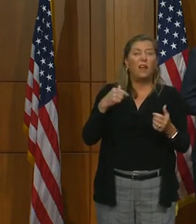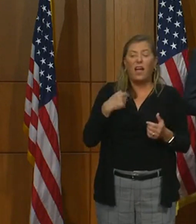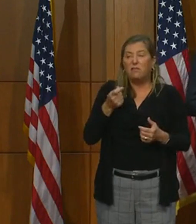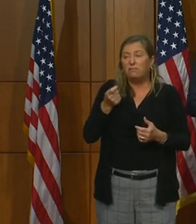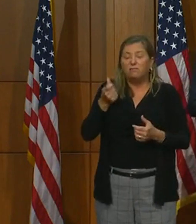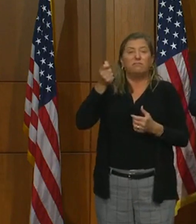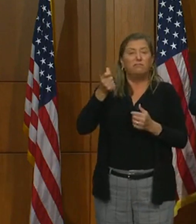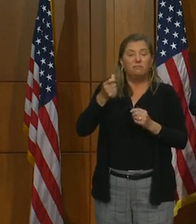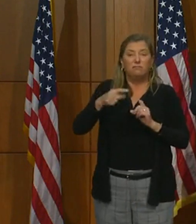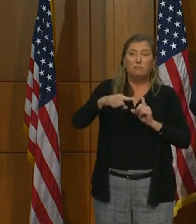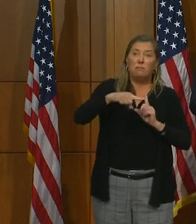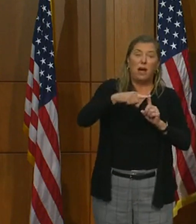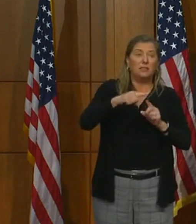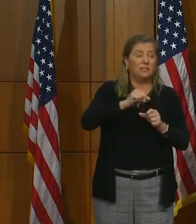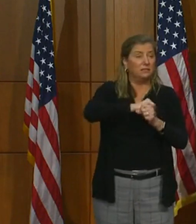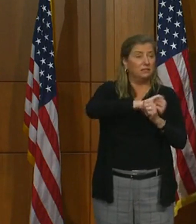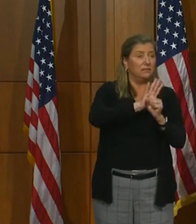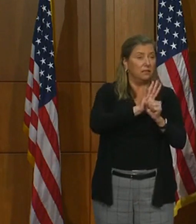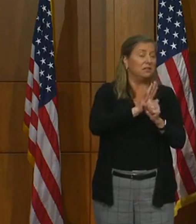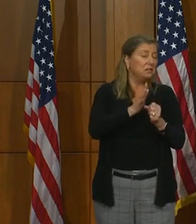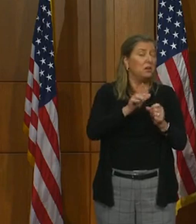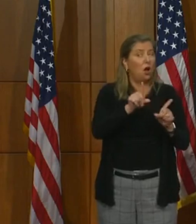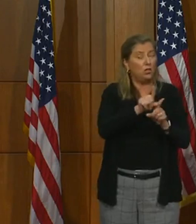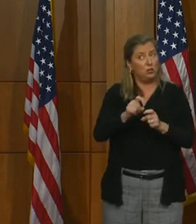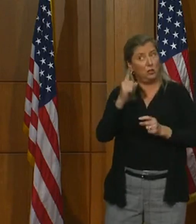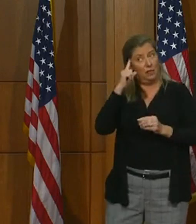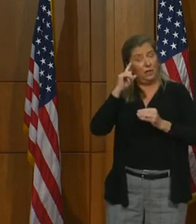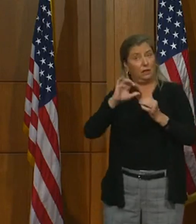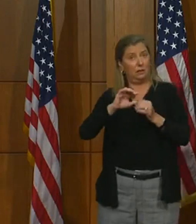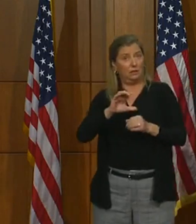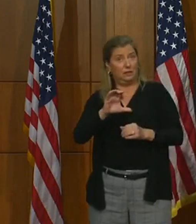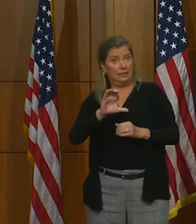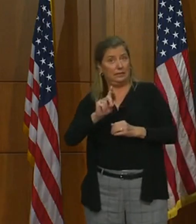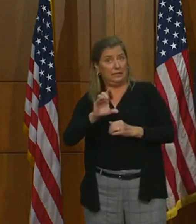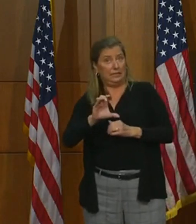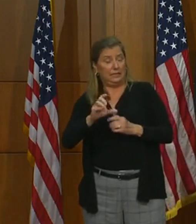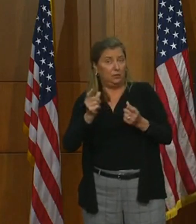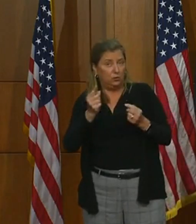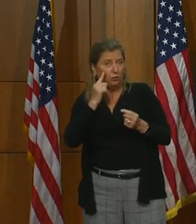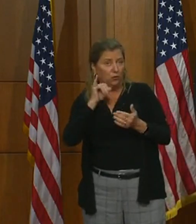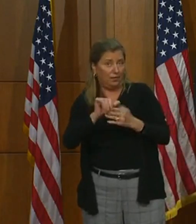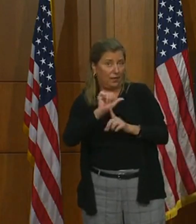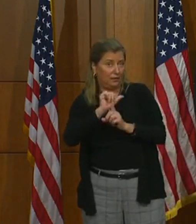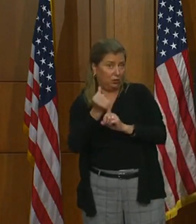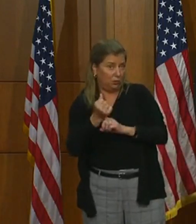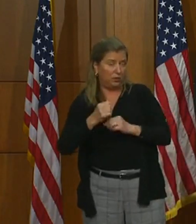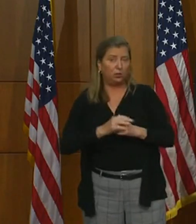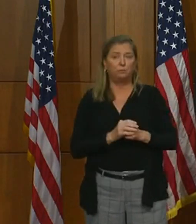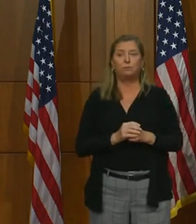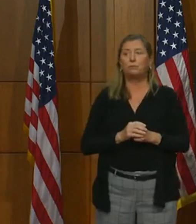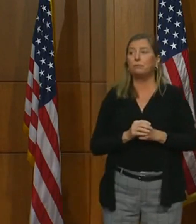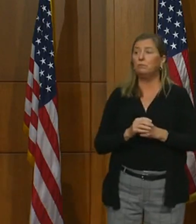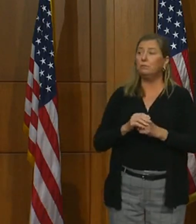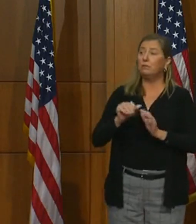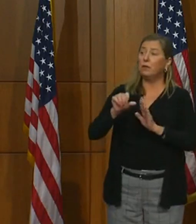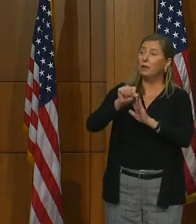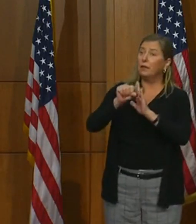should also consider the CDC guidance on those particular circumstances. The state's guidance